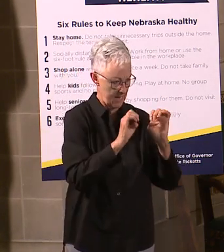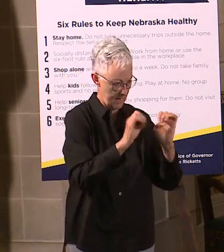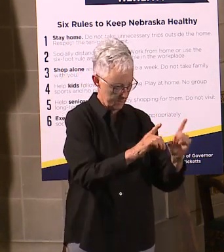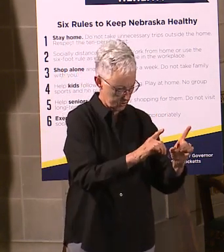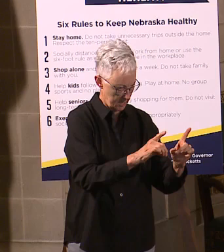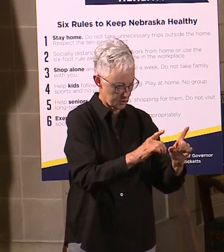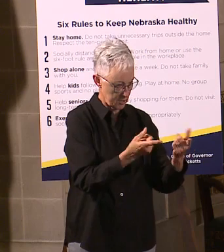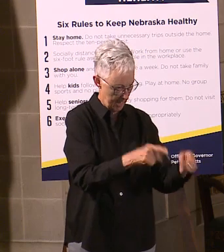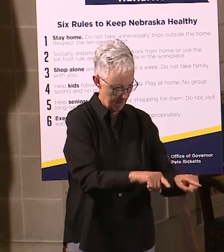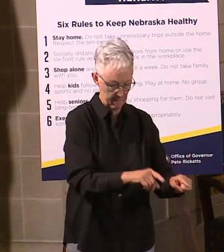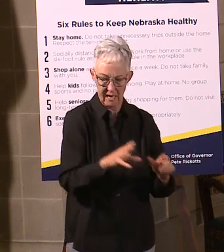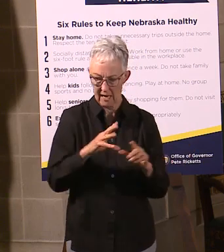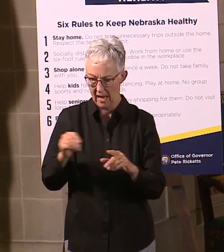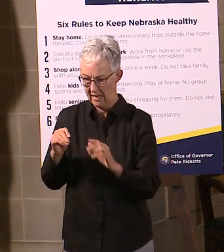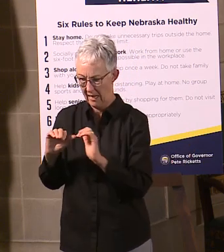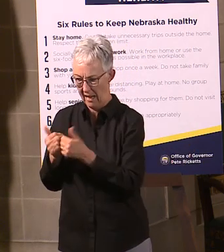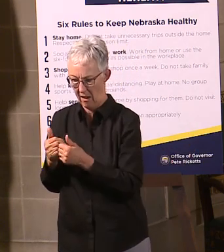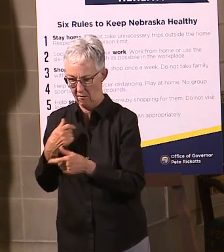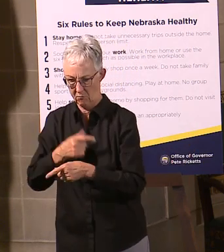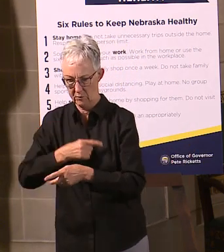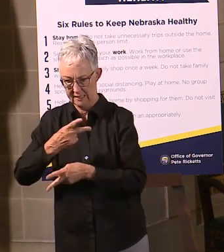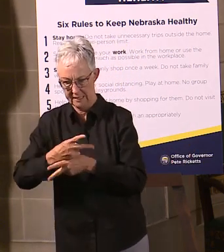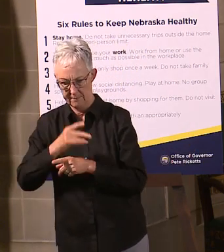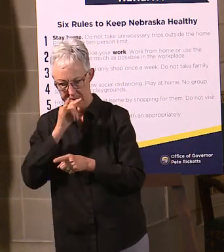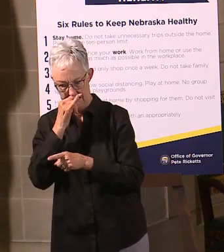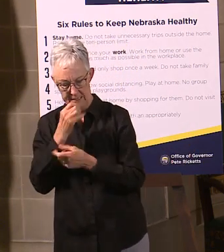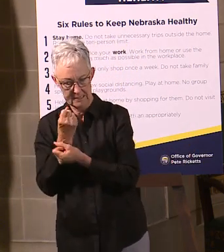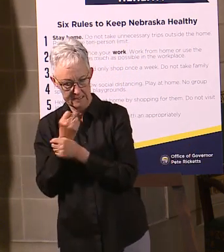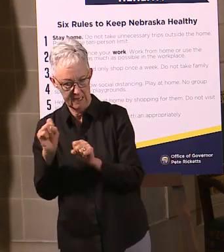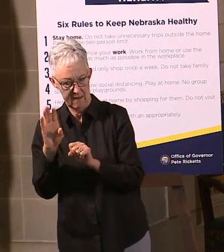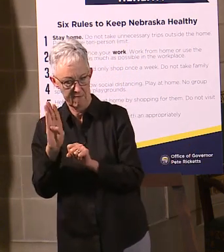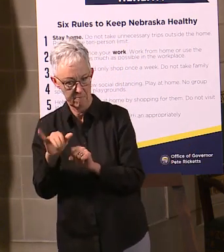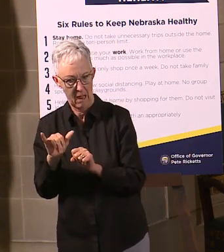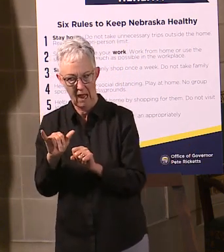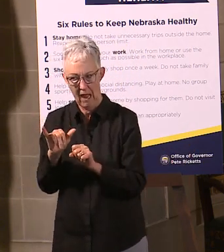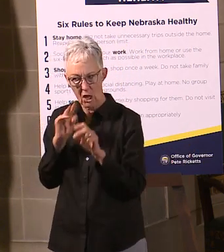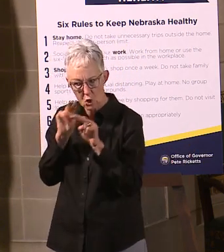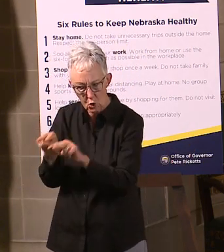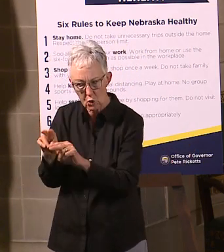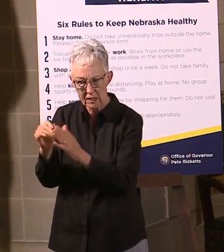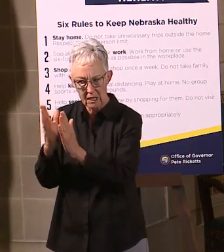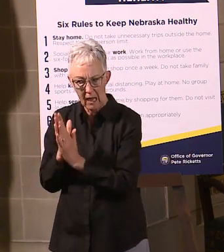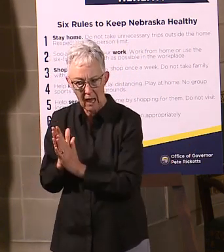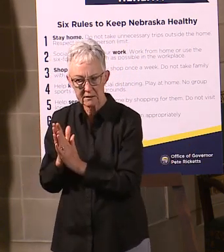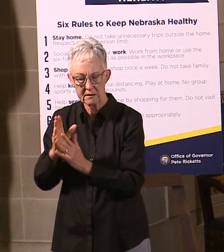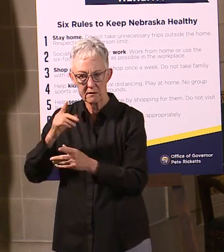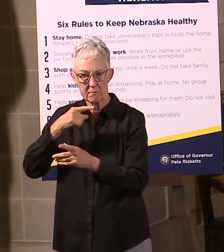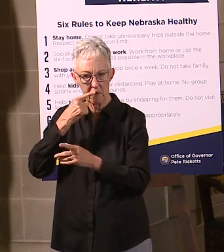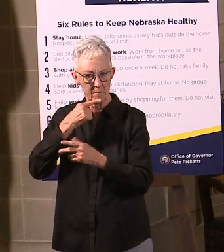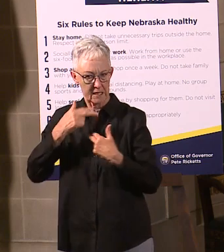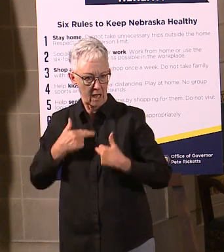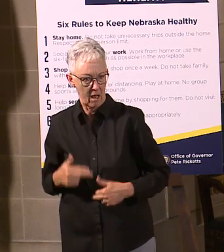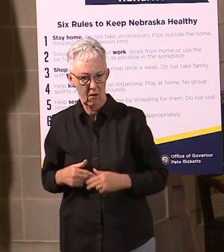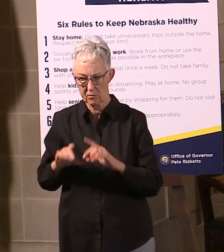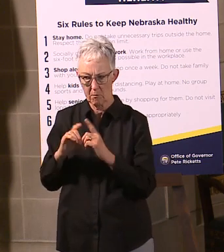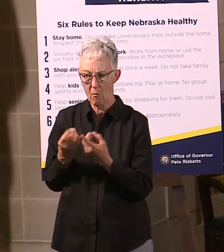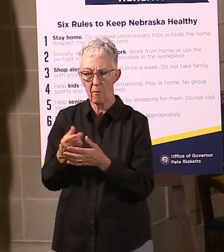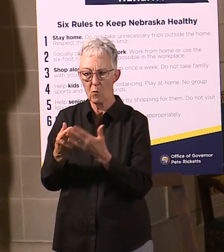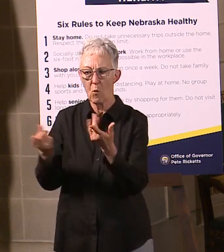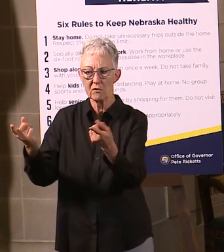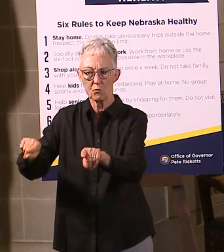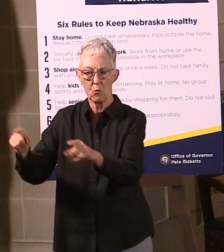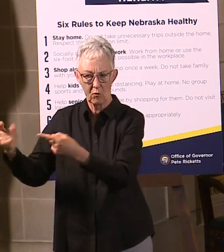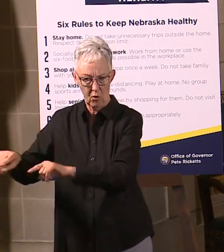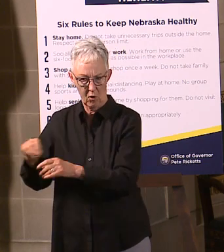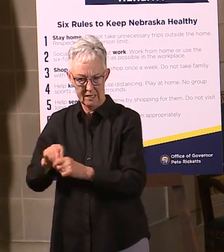makers on their best approaches to really reinventing that space for what we're going to face as a state. And so it's